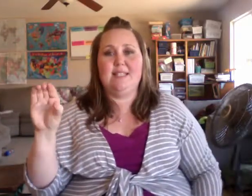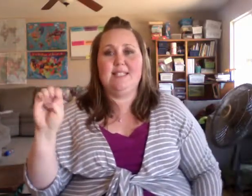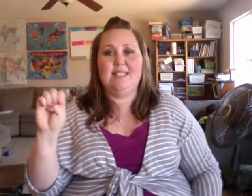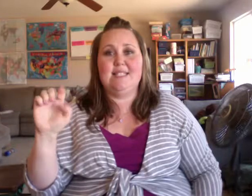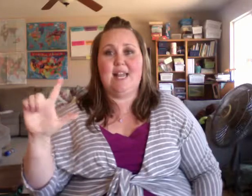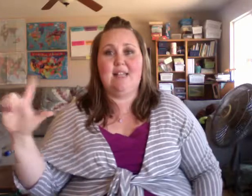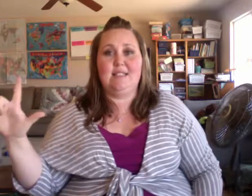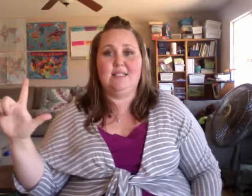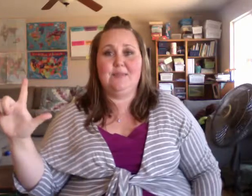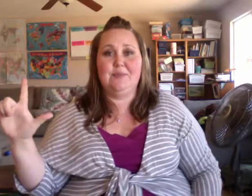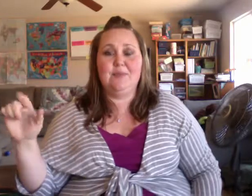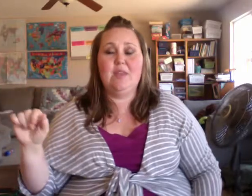cells.